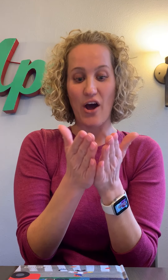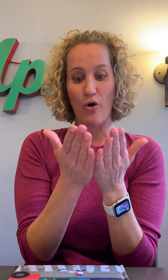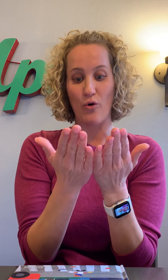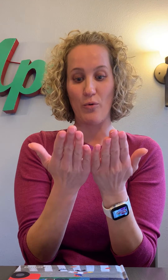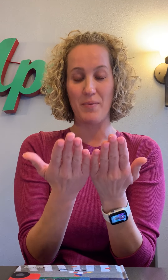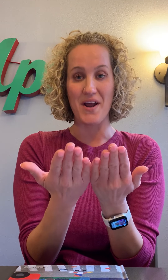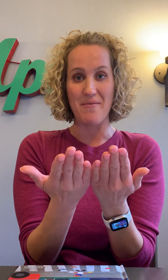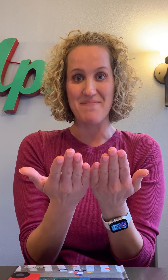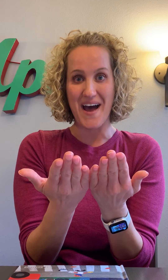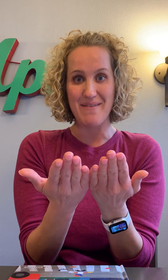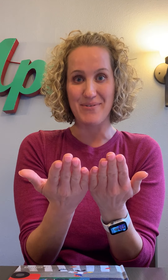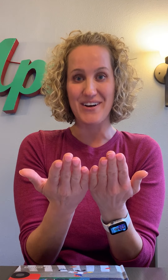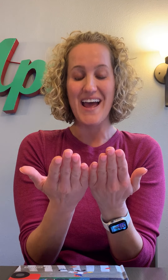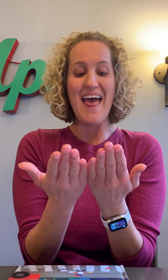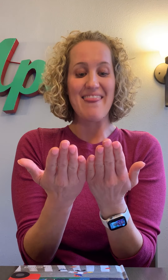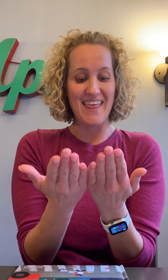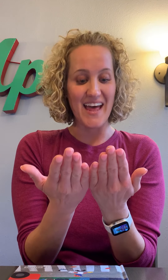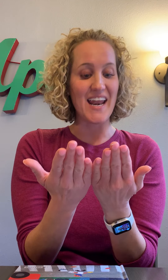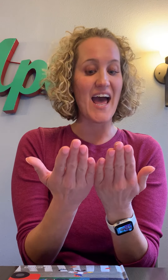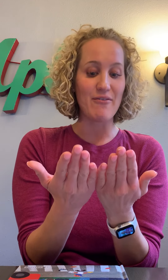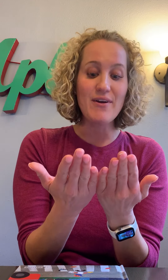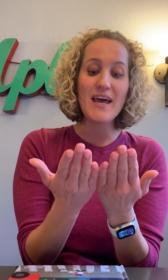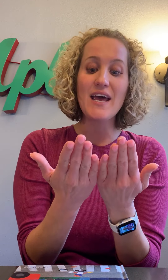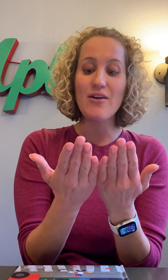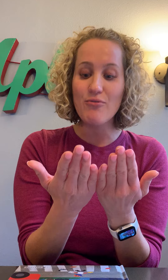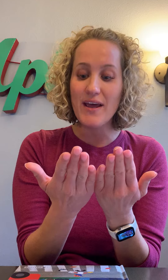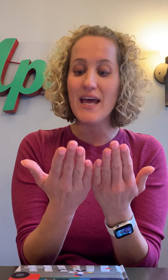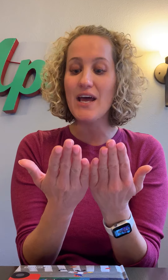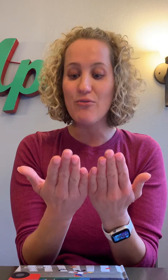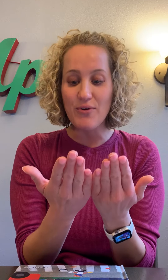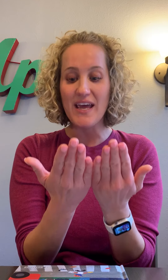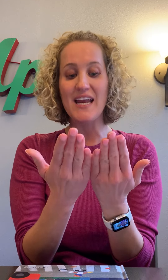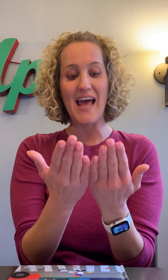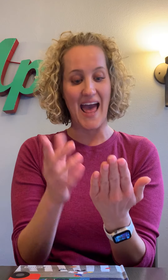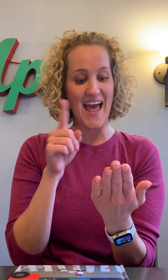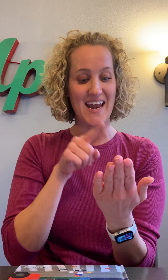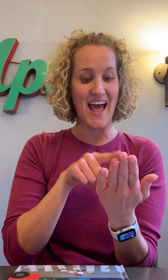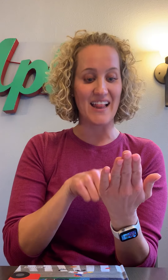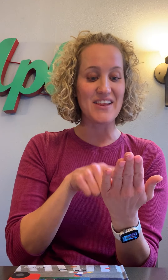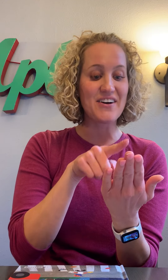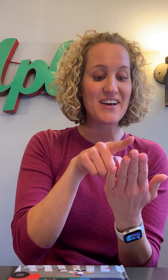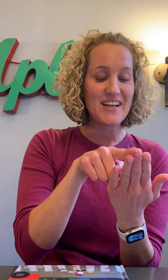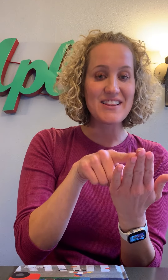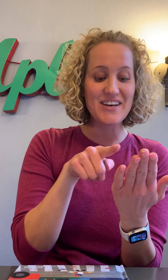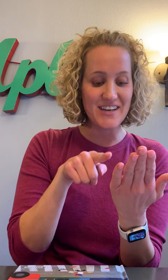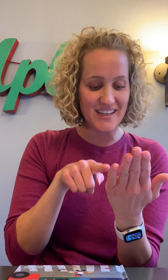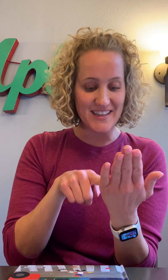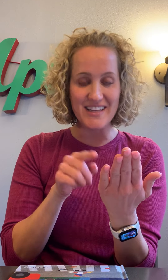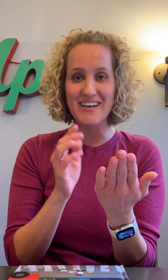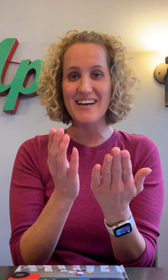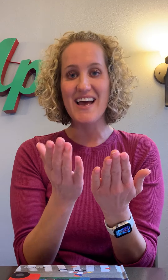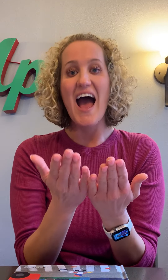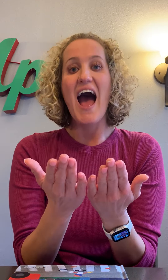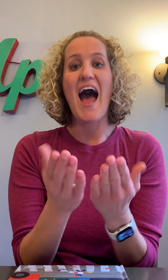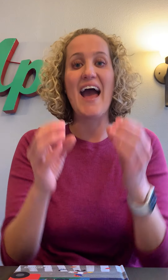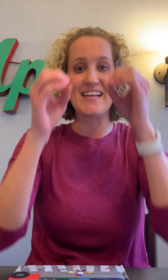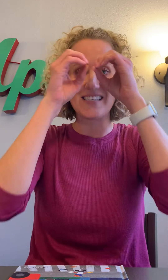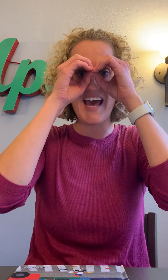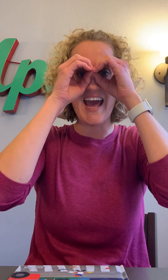open up my book. Then I read, read, read, and I look, look, look. I take